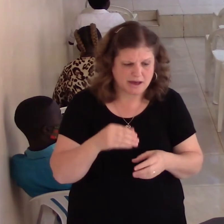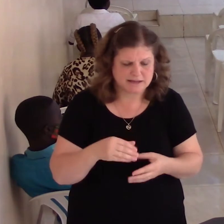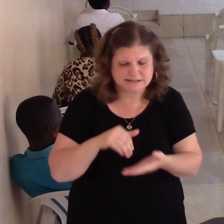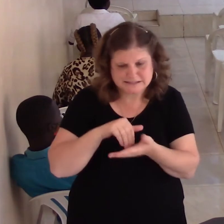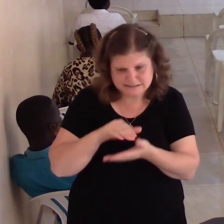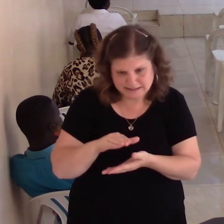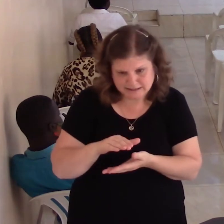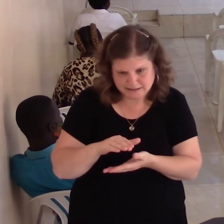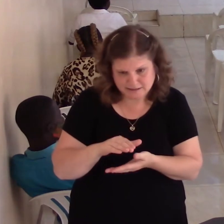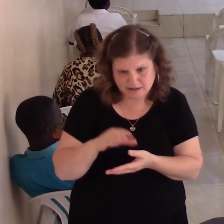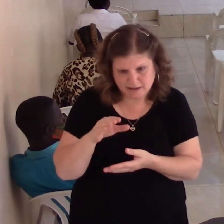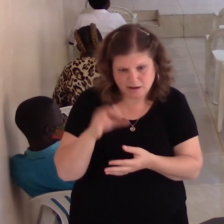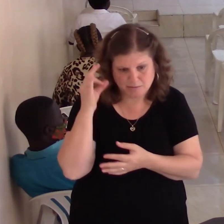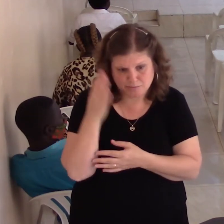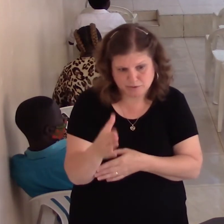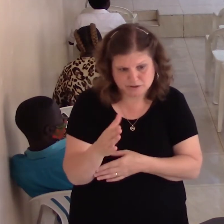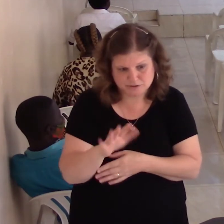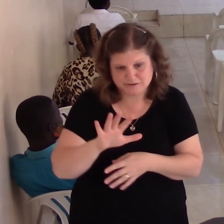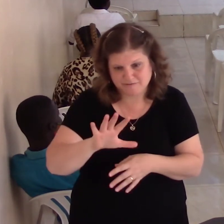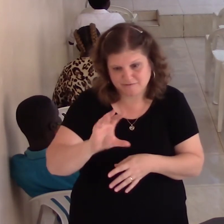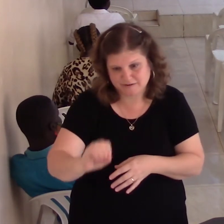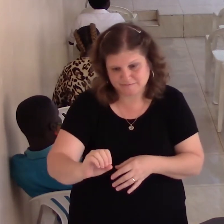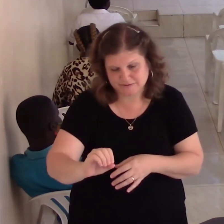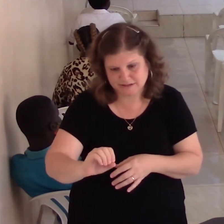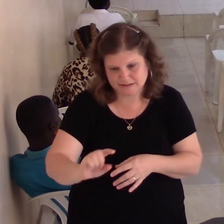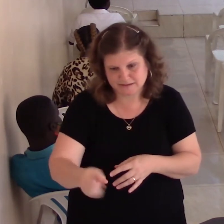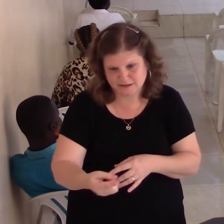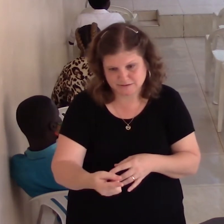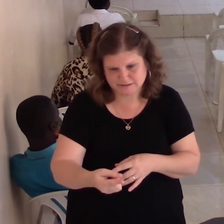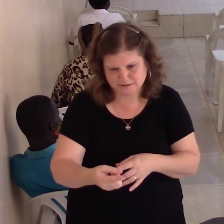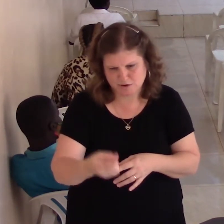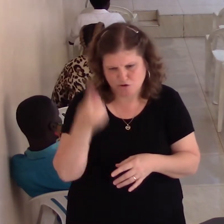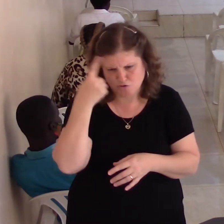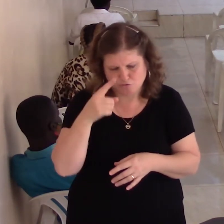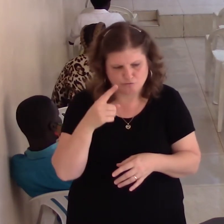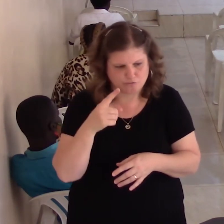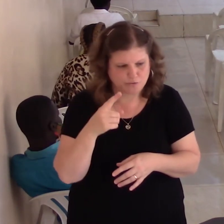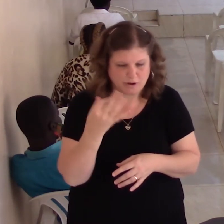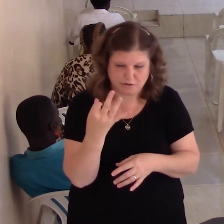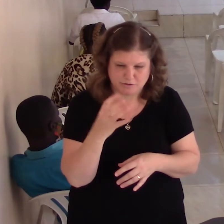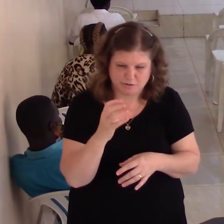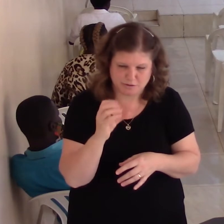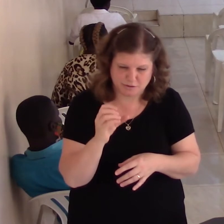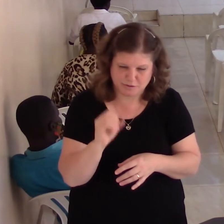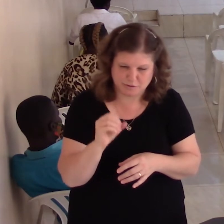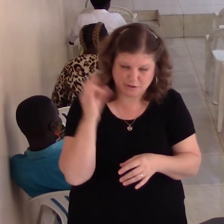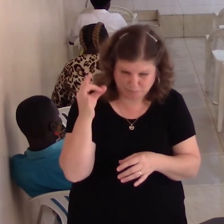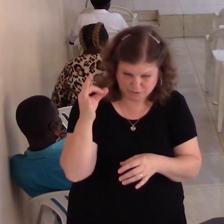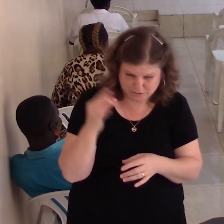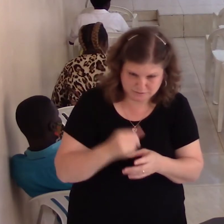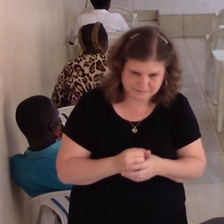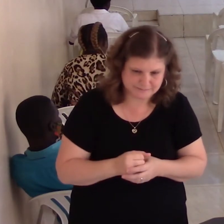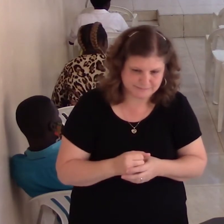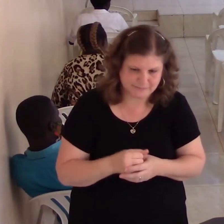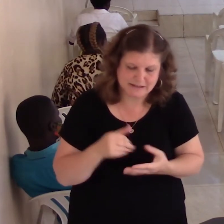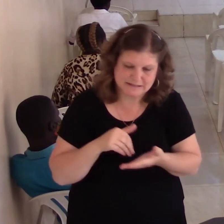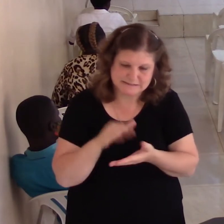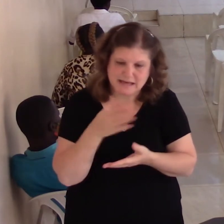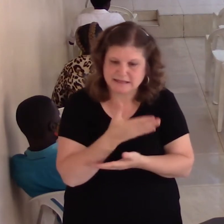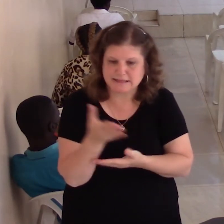it this morning. And I was thinking about that. I thought, we're going to help other pastors. We're to help other pastors. And so our pastors, we're going to help them also